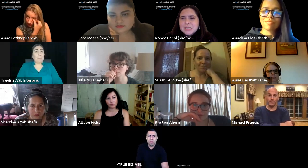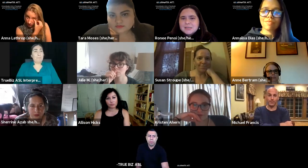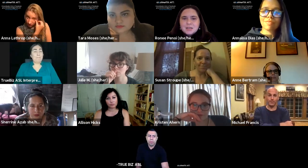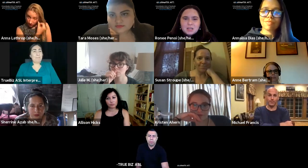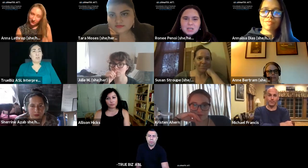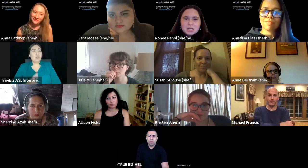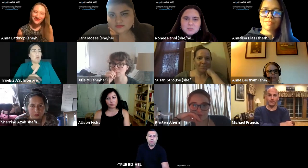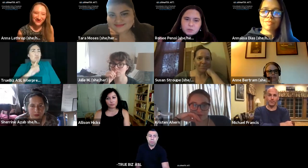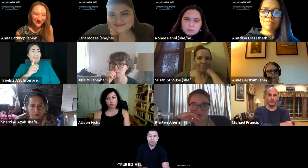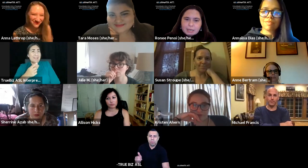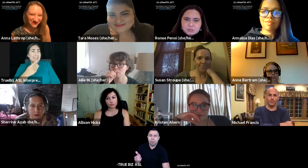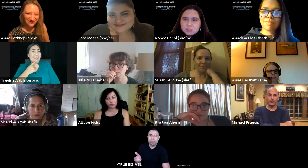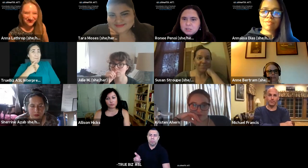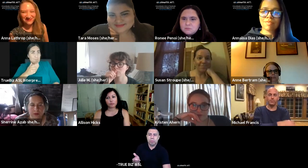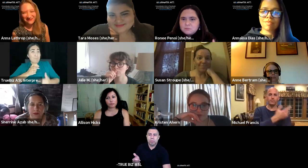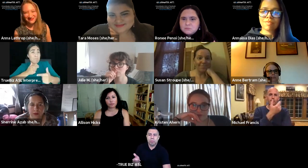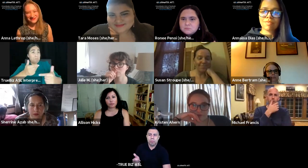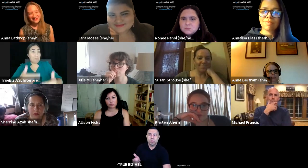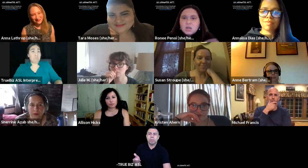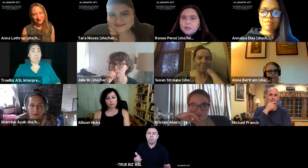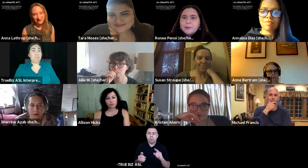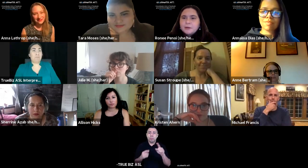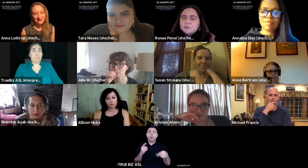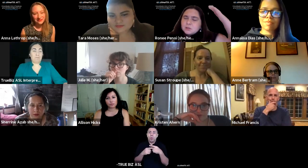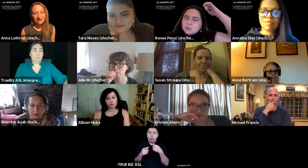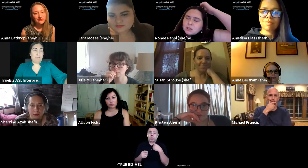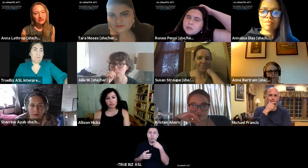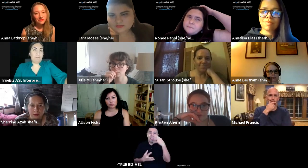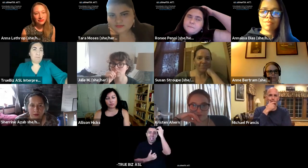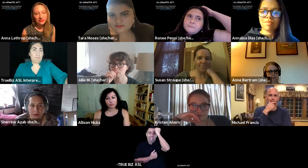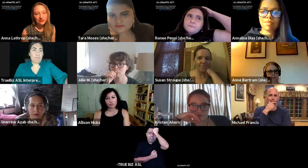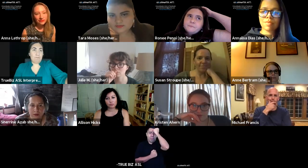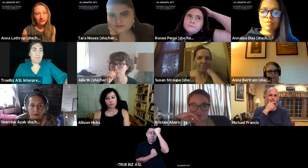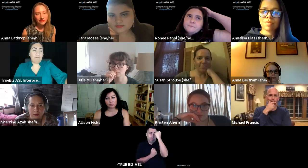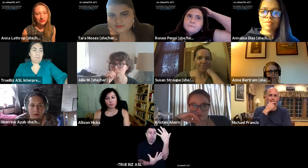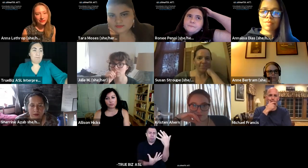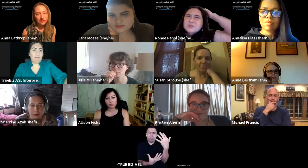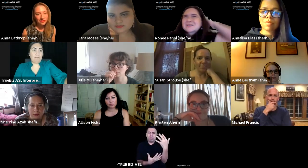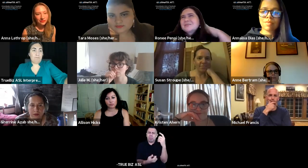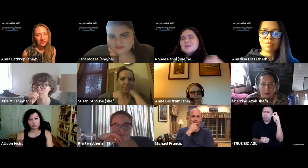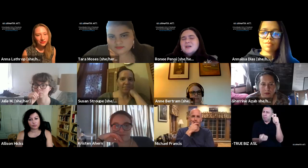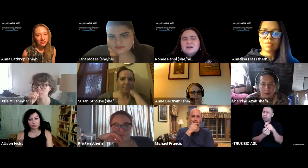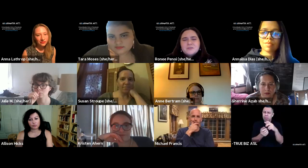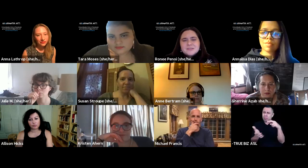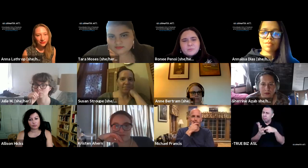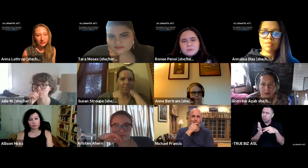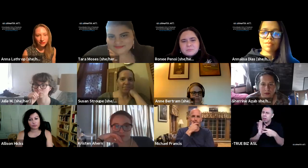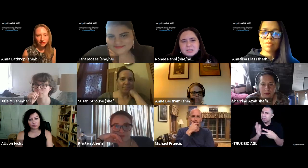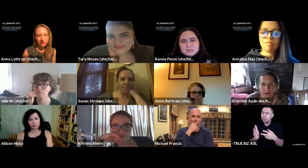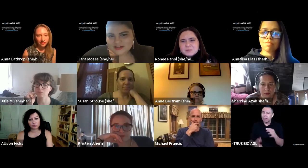decolonized, what are we actually talking about? Um, I'll just leave it there. I don't know if that's helpful, but that's just what's